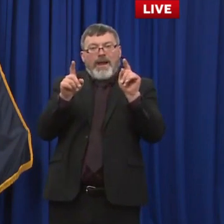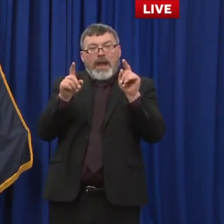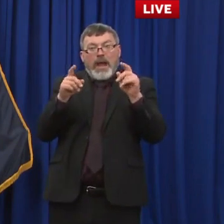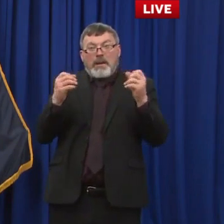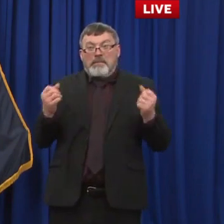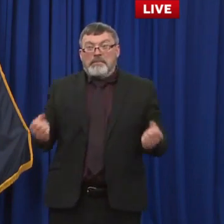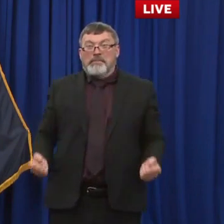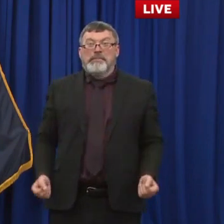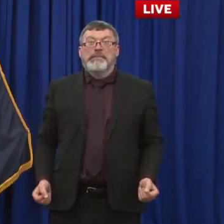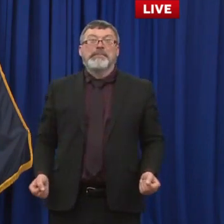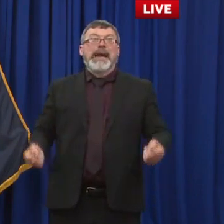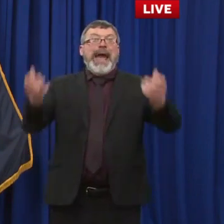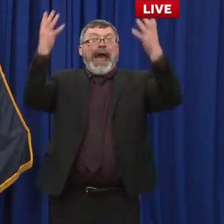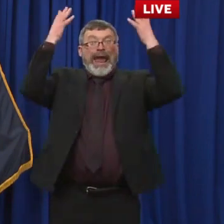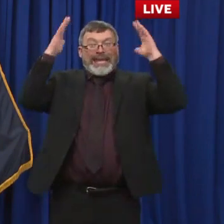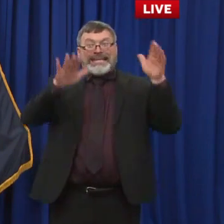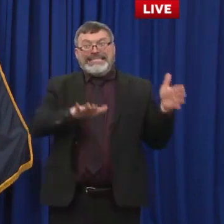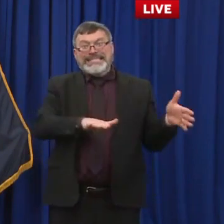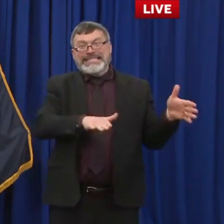thank you